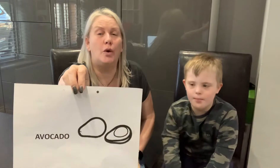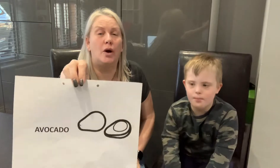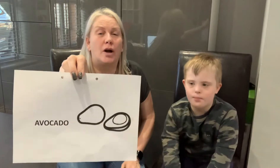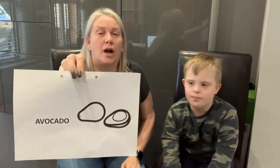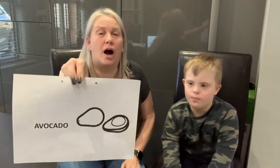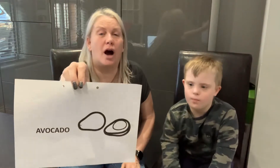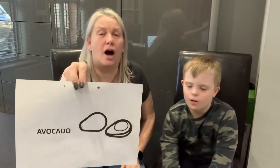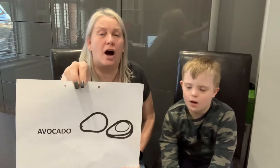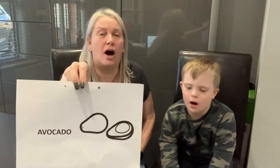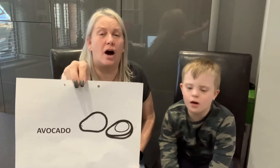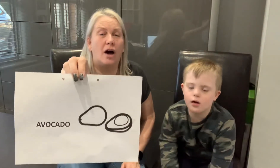Avocado!